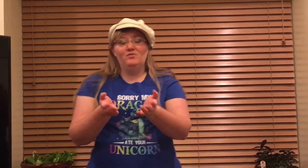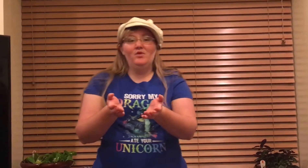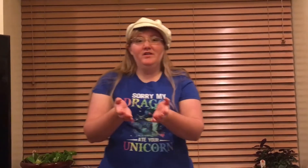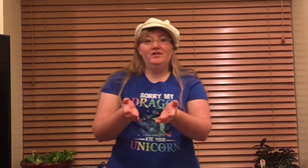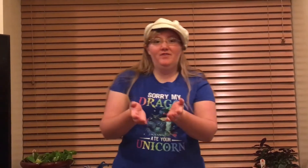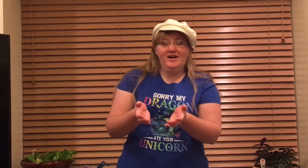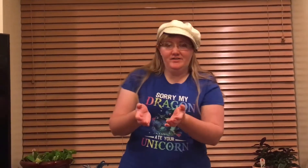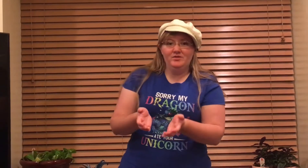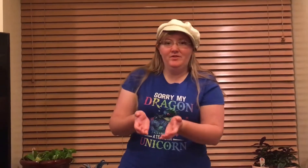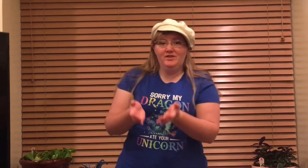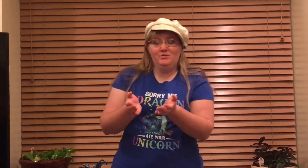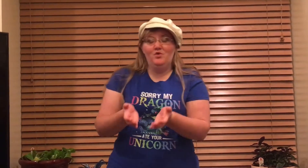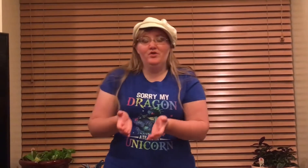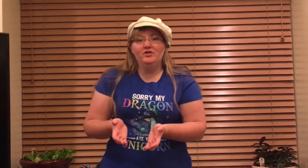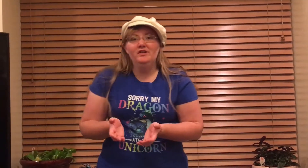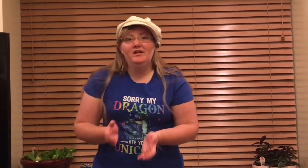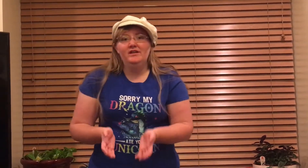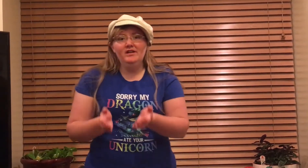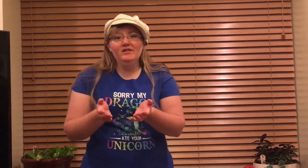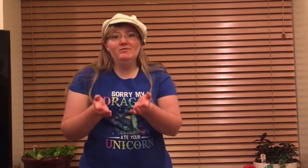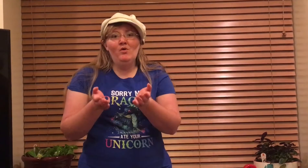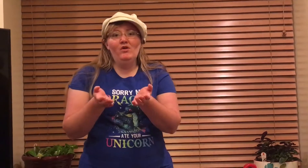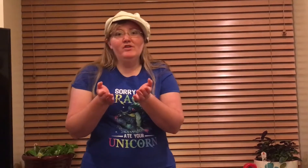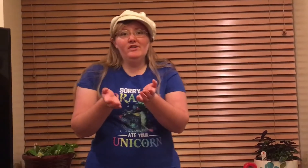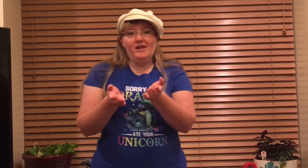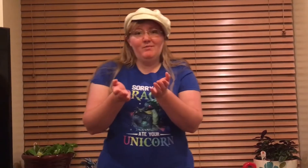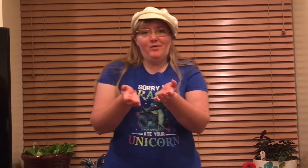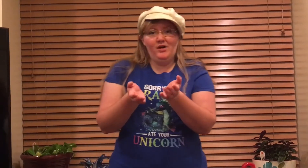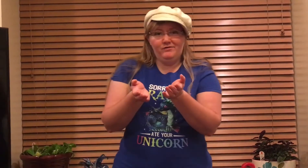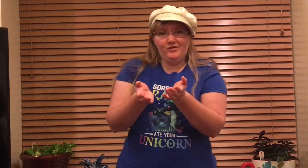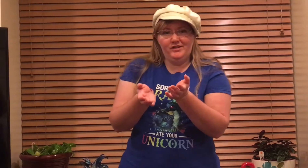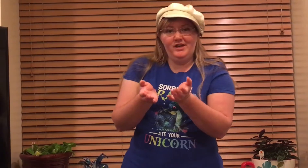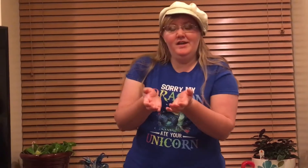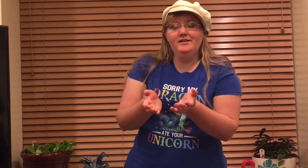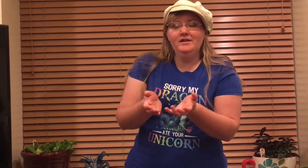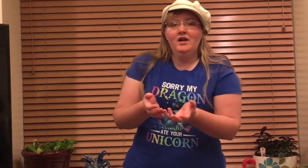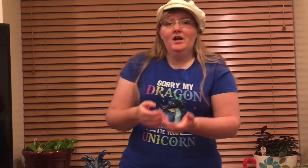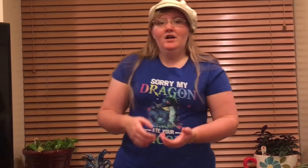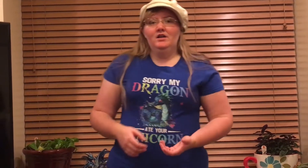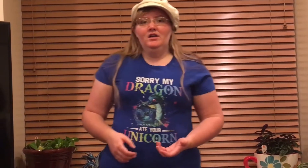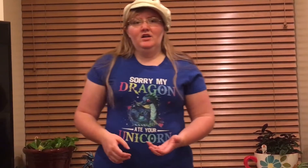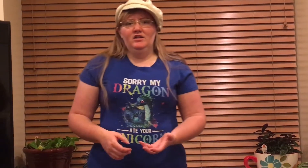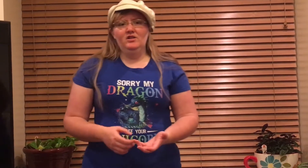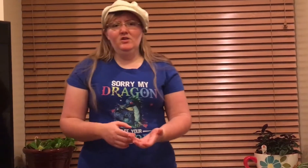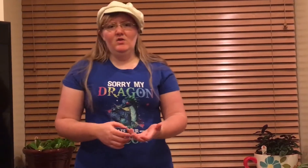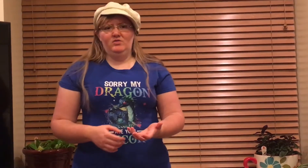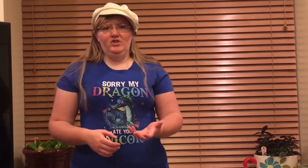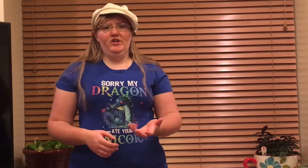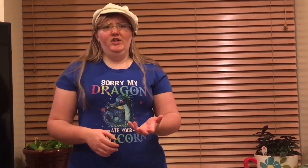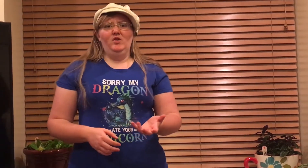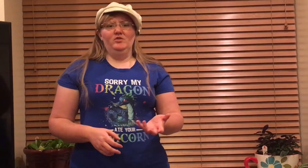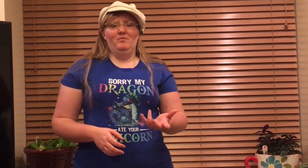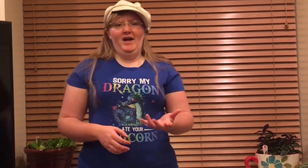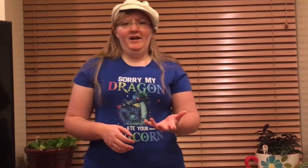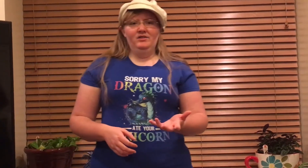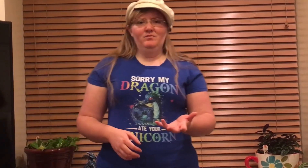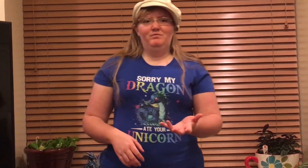royal advisor with his mortar. Here's mortar that I bought for the king. You dirty old man. You've